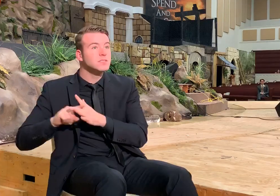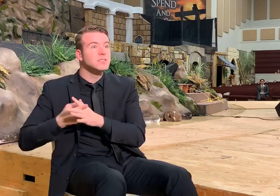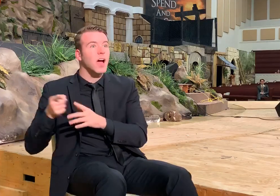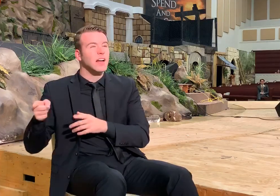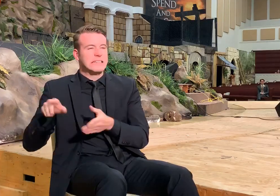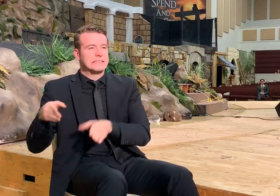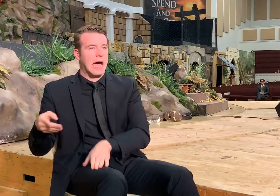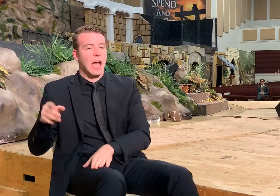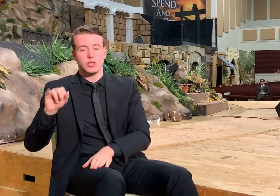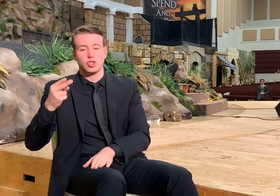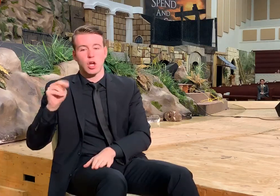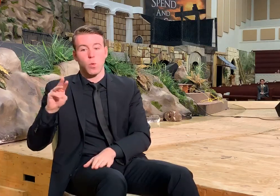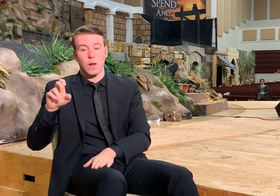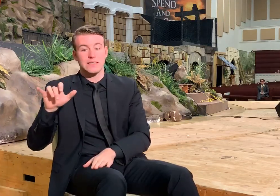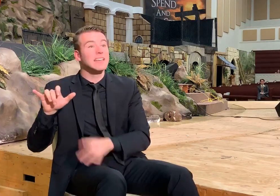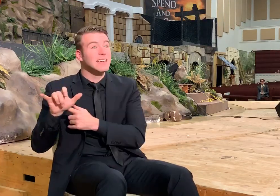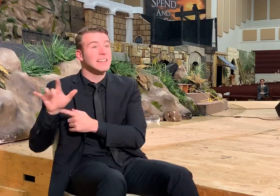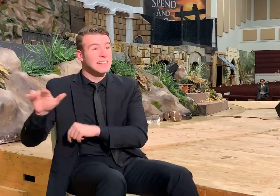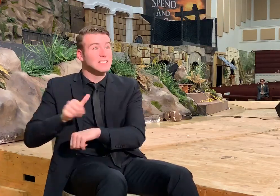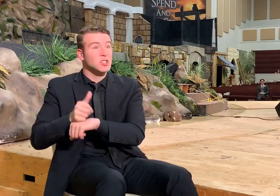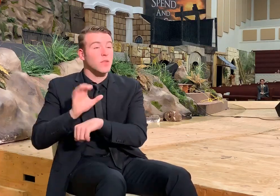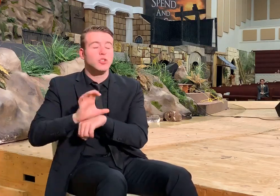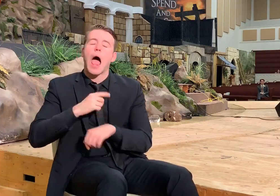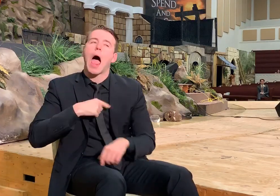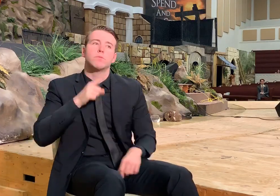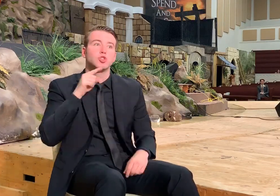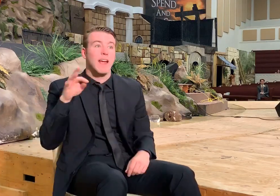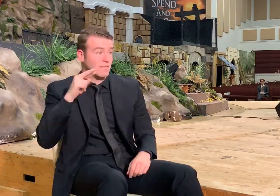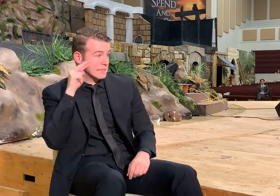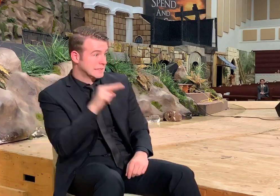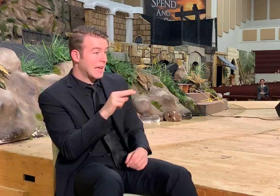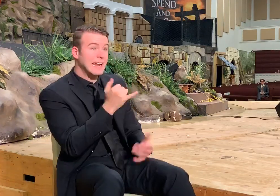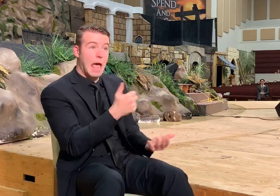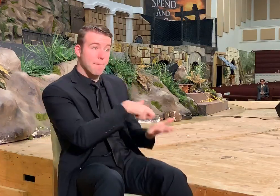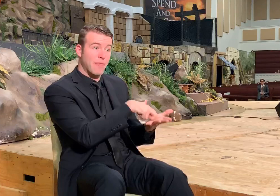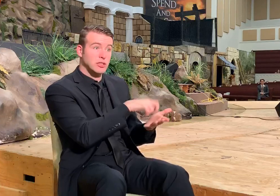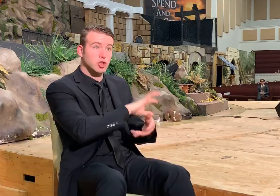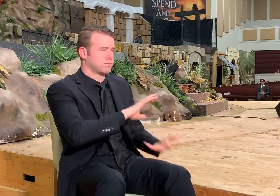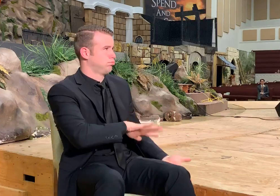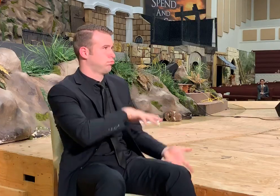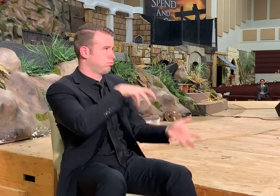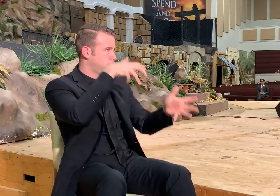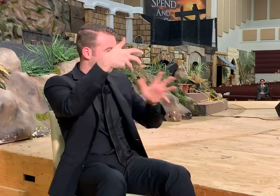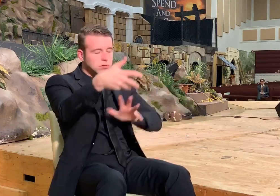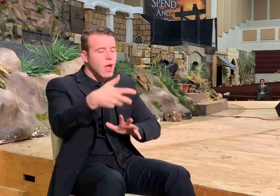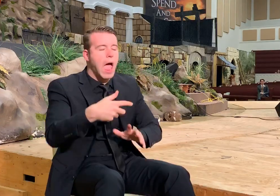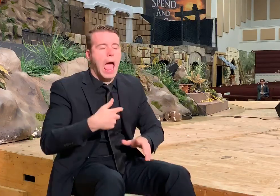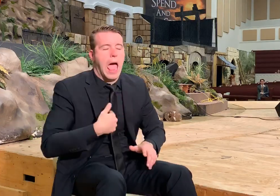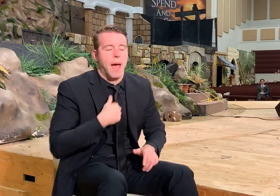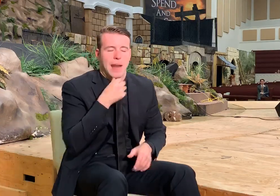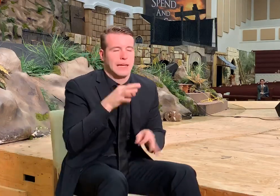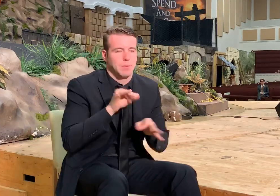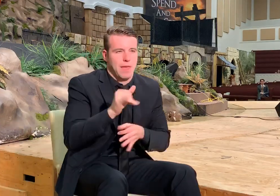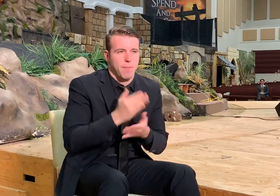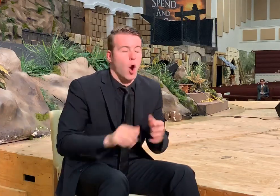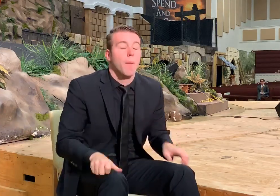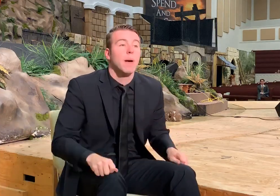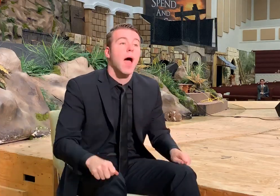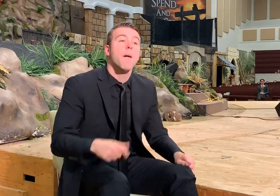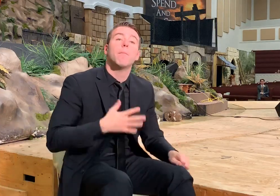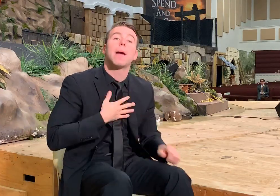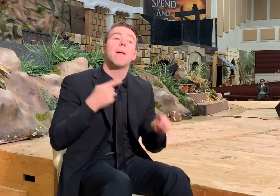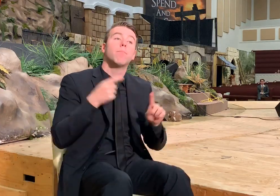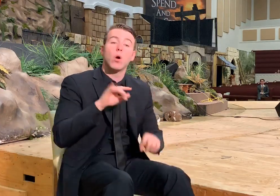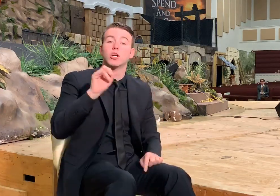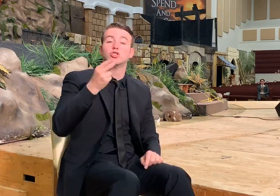turn over to the grave and they saw some of the things going on, I'm sure, in many Methodist Churches. But I'm not doing stones. I'm just explaining, okay? This